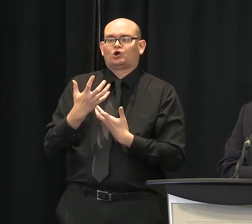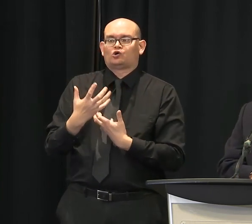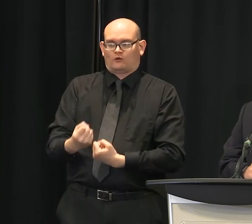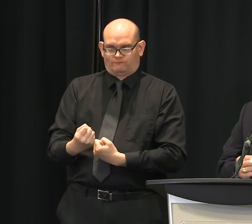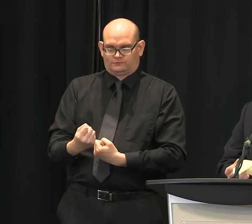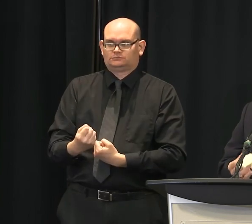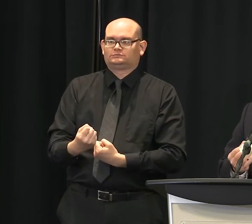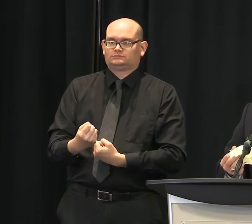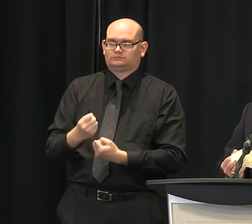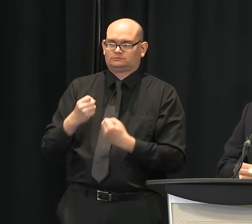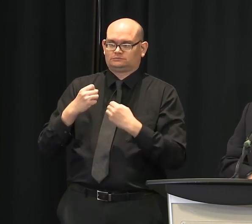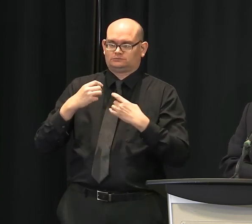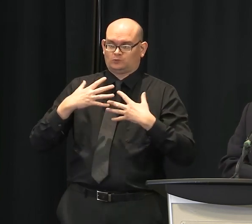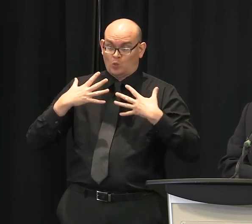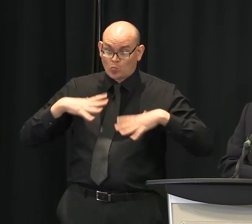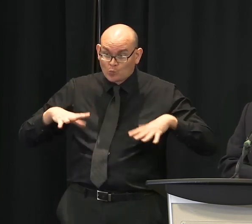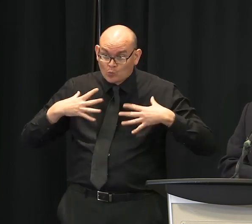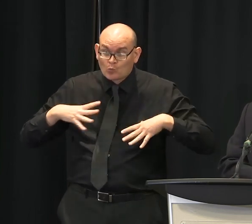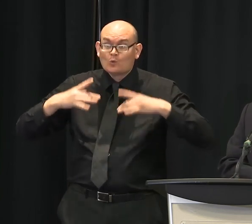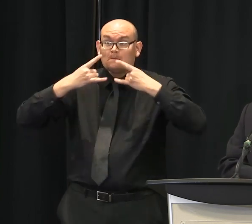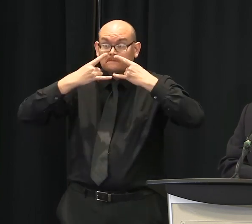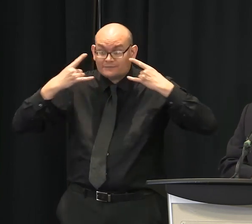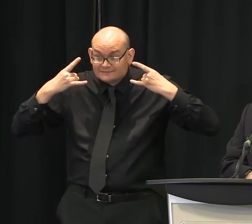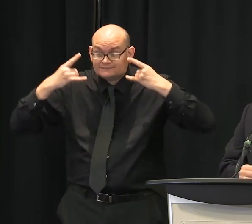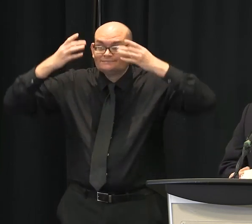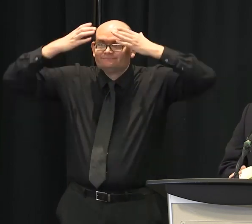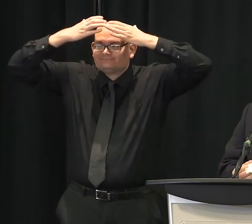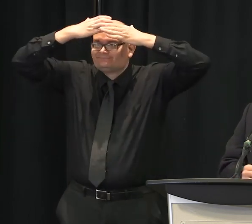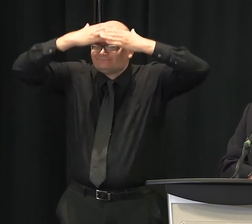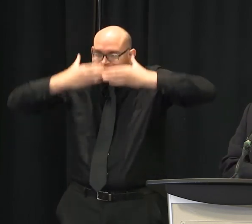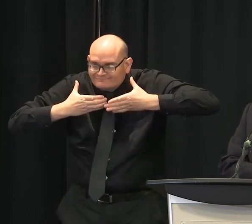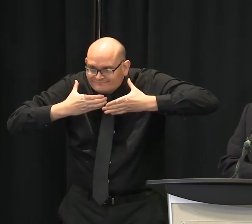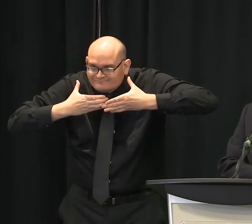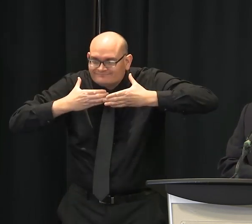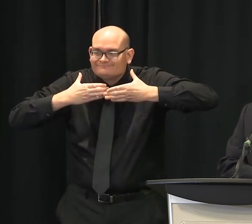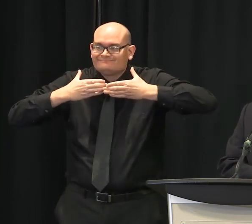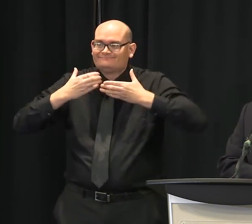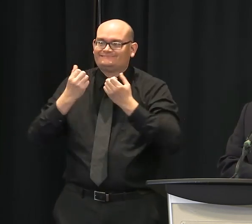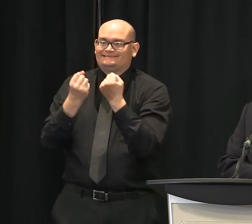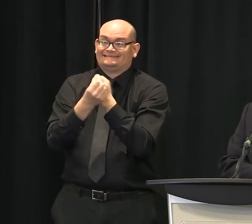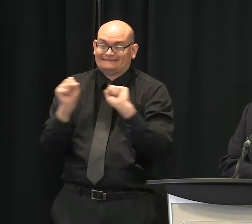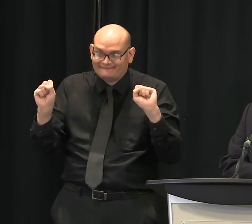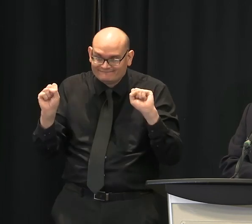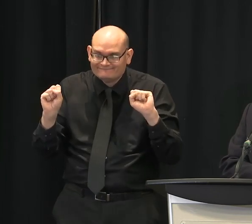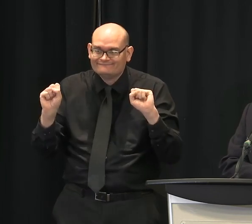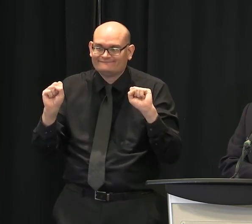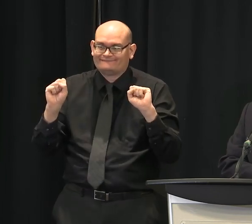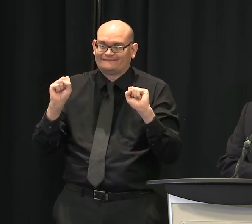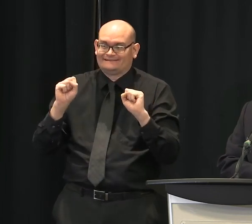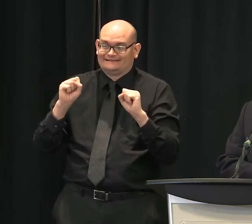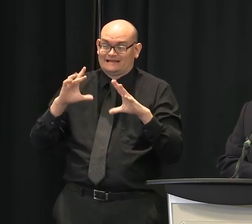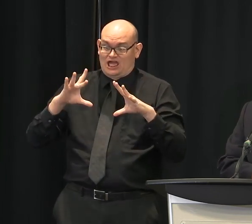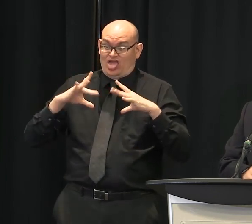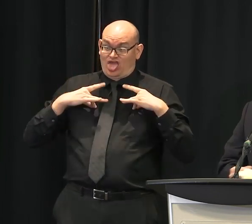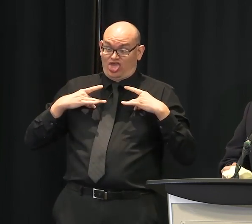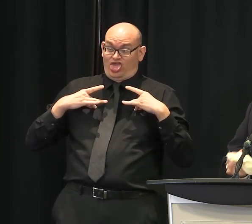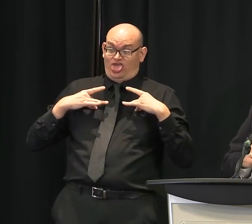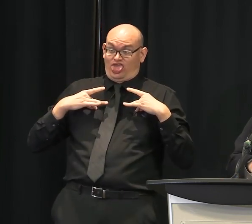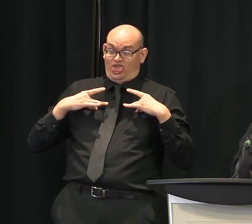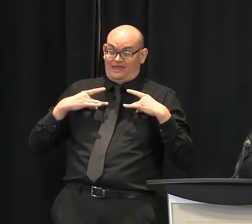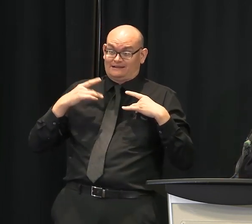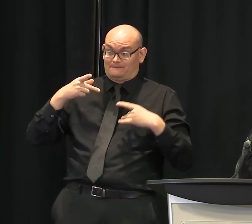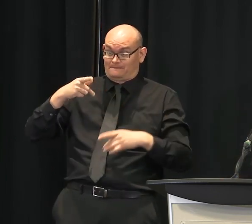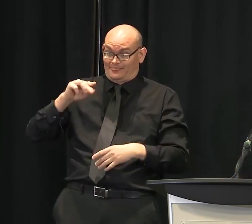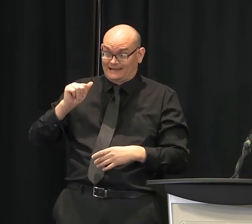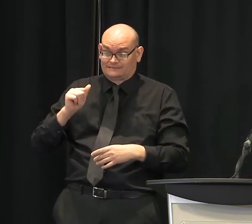employees. So we really have not had that employee who is really sick from the front lines to be able to do that. The only one